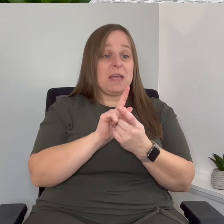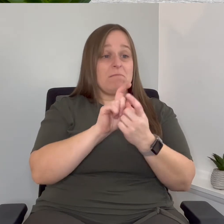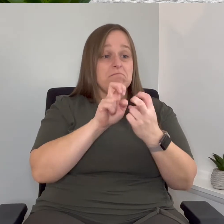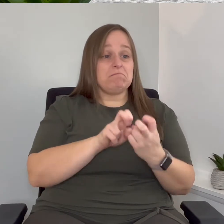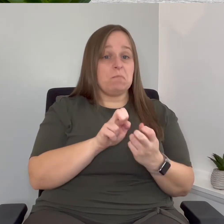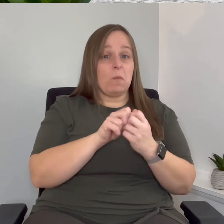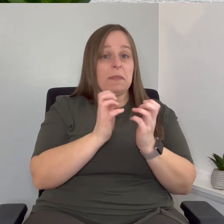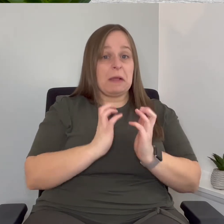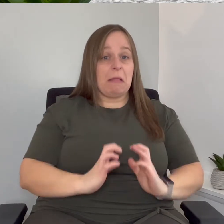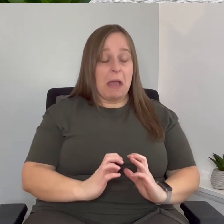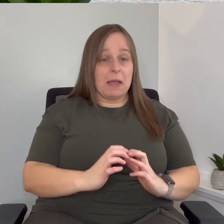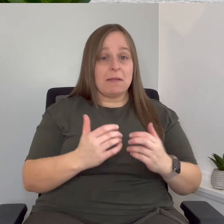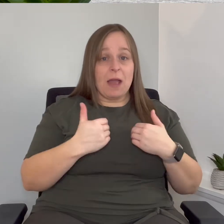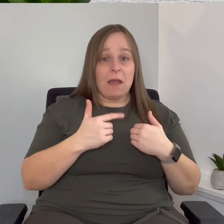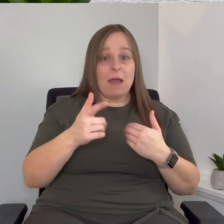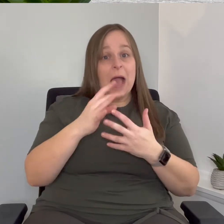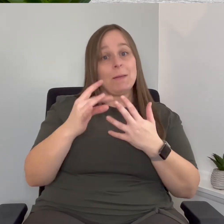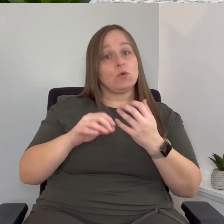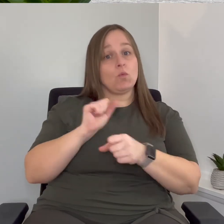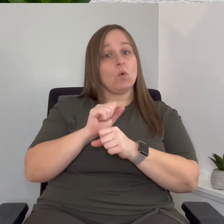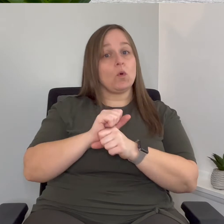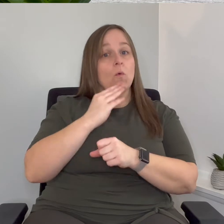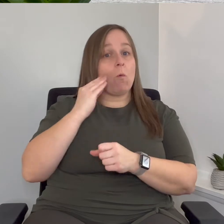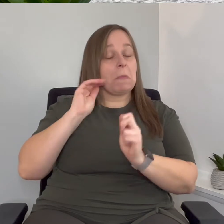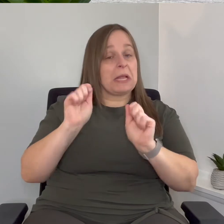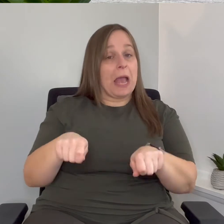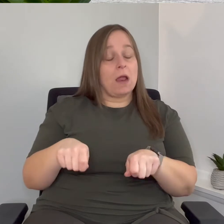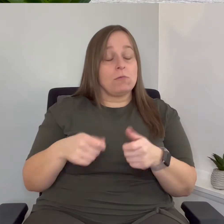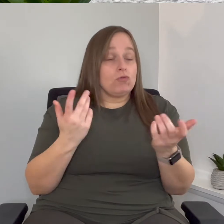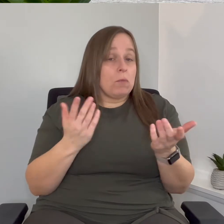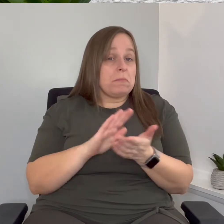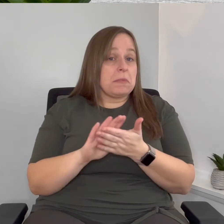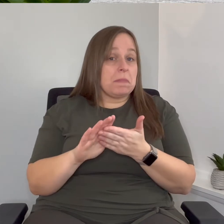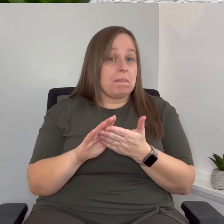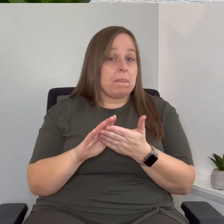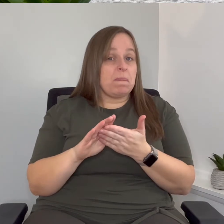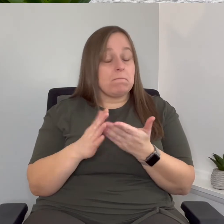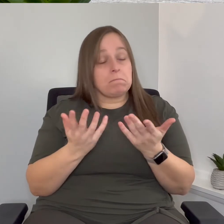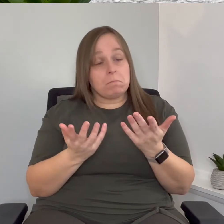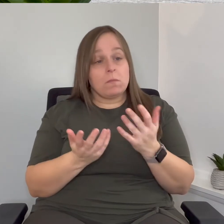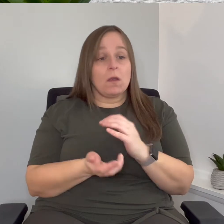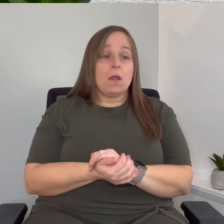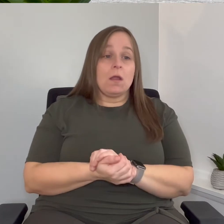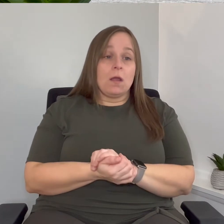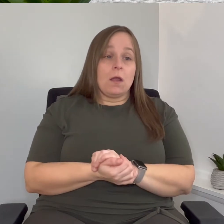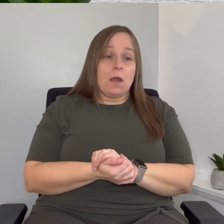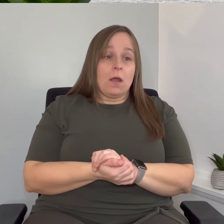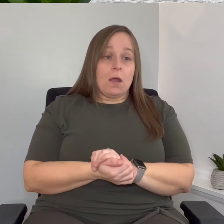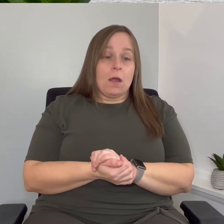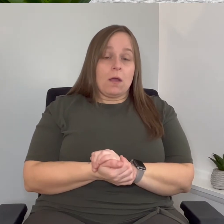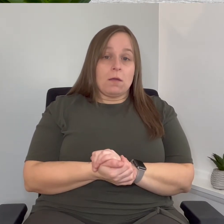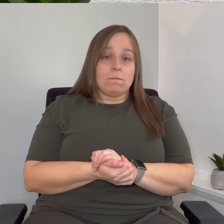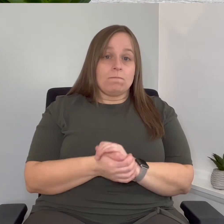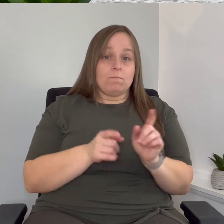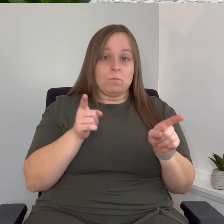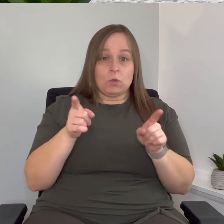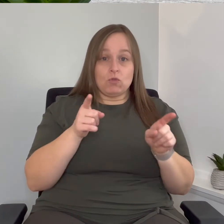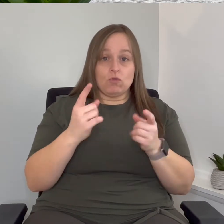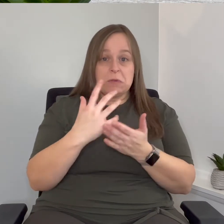I have the option to work at home so there is a remote option and these were the you know salaries a